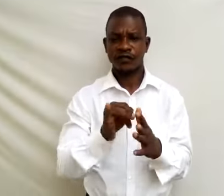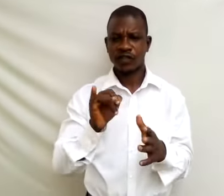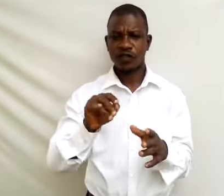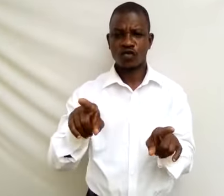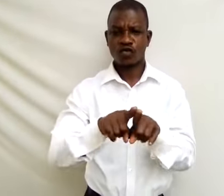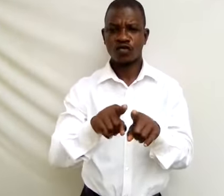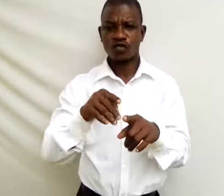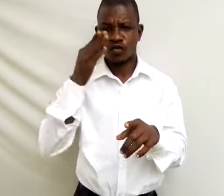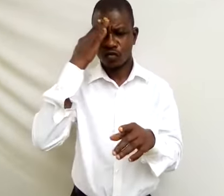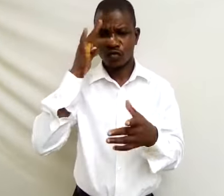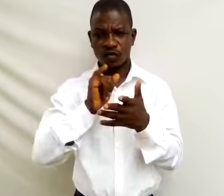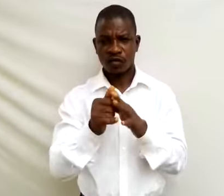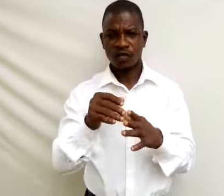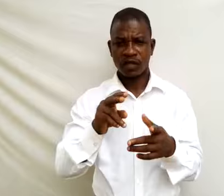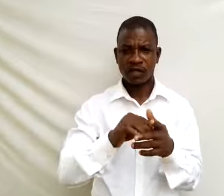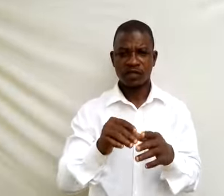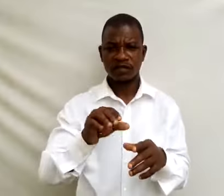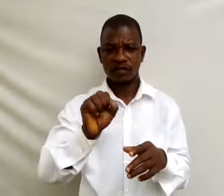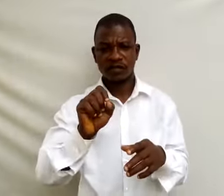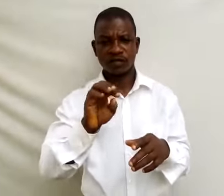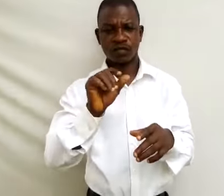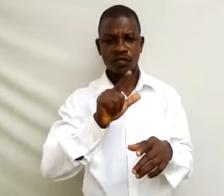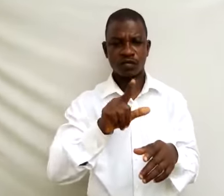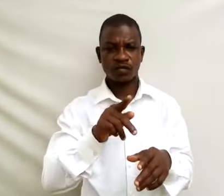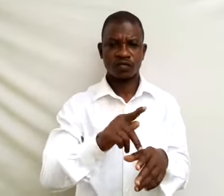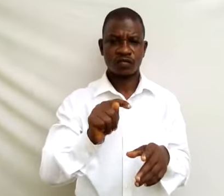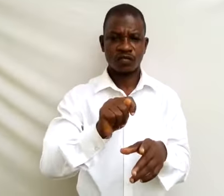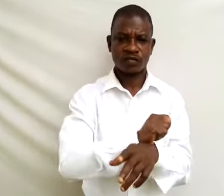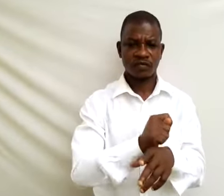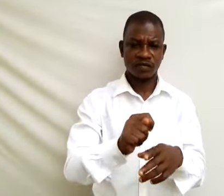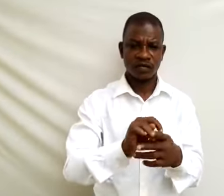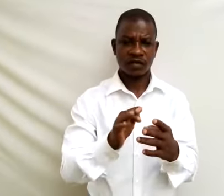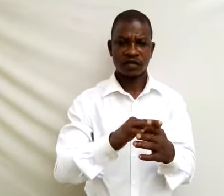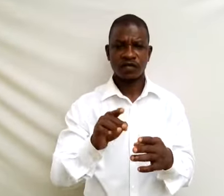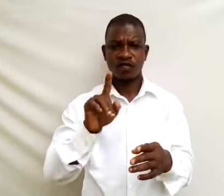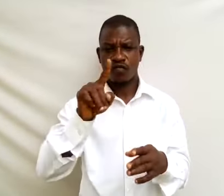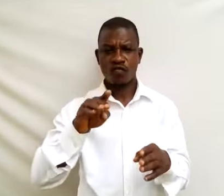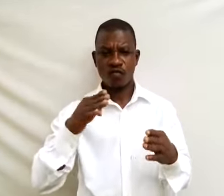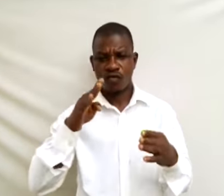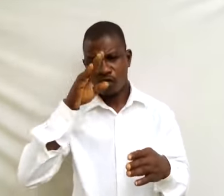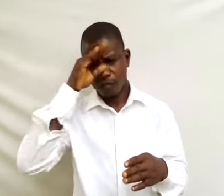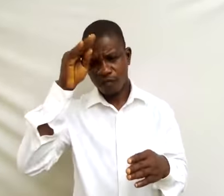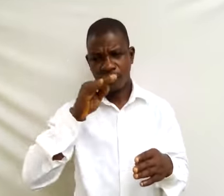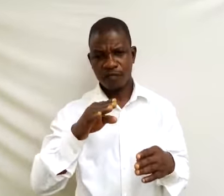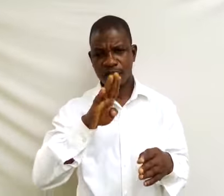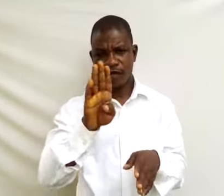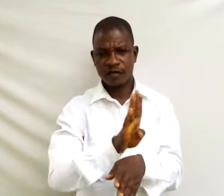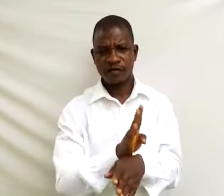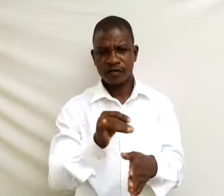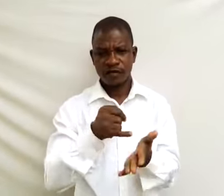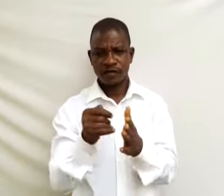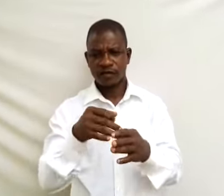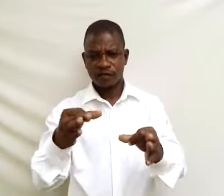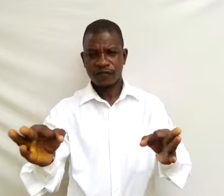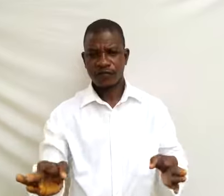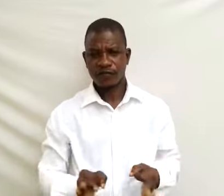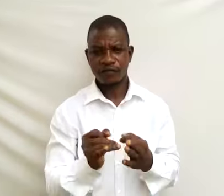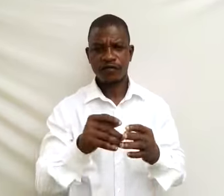as sole trading or one-man business. It is a form of business organization